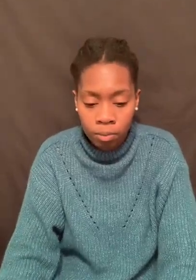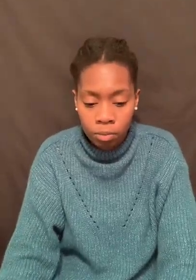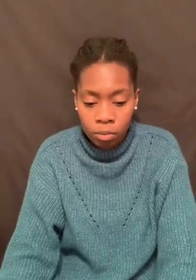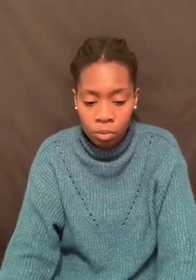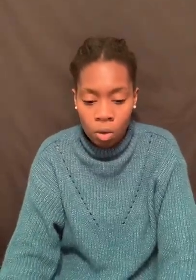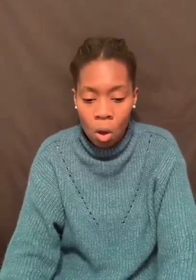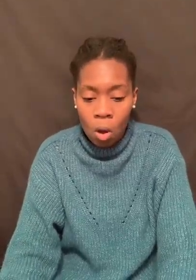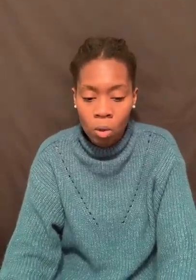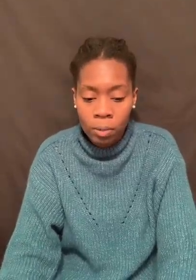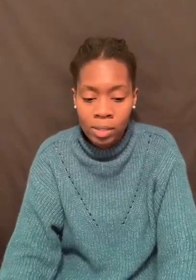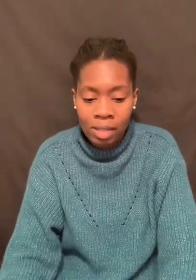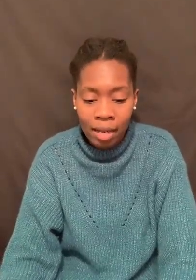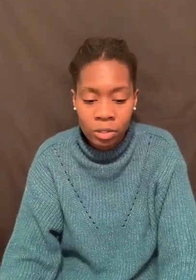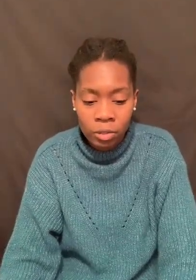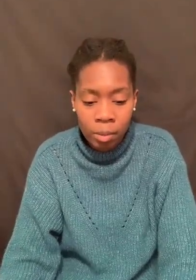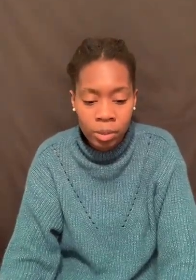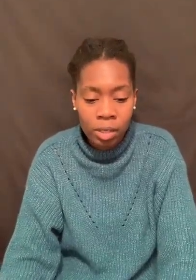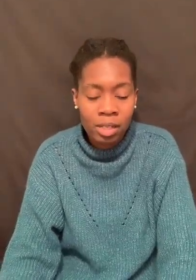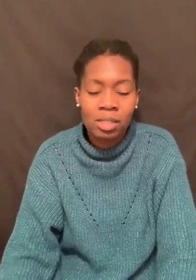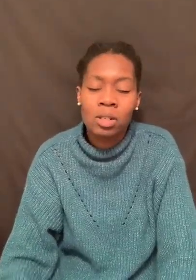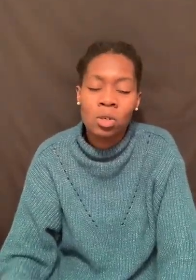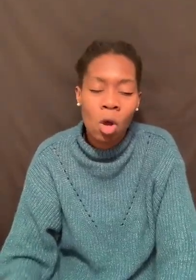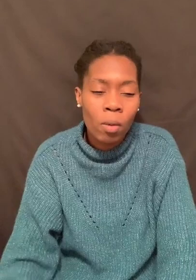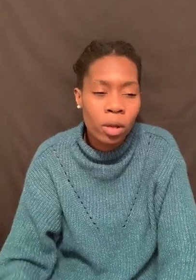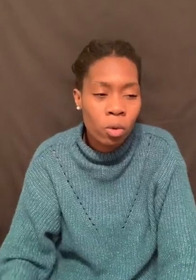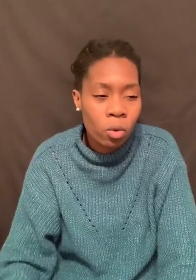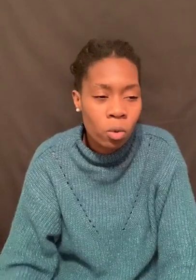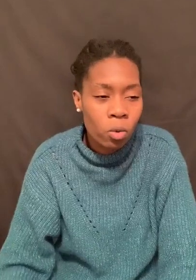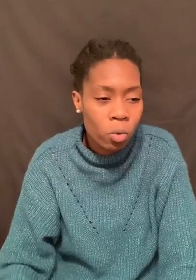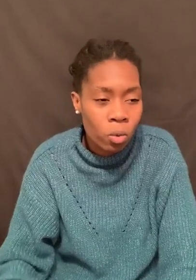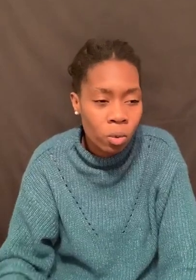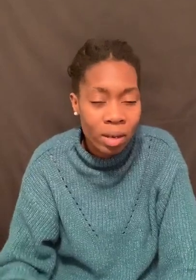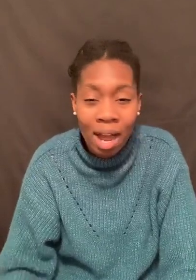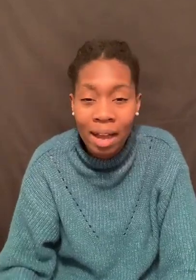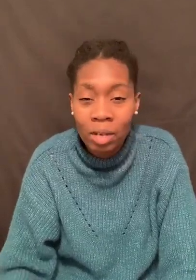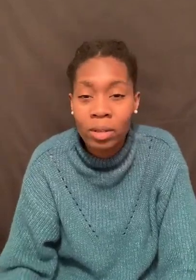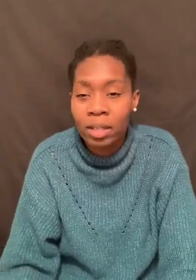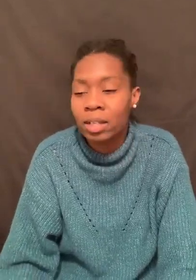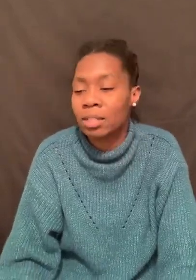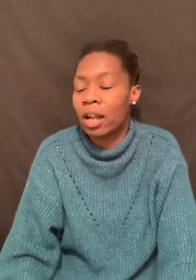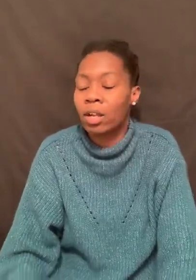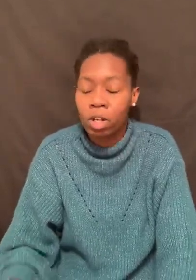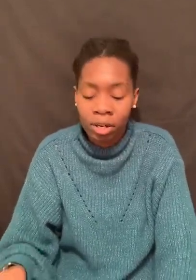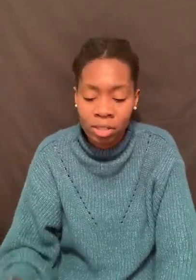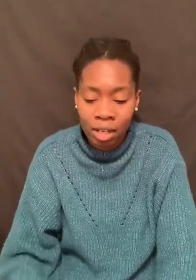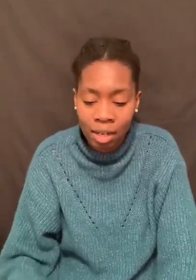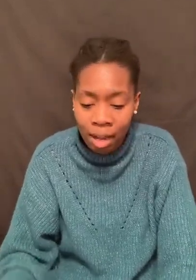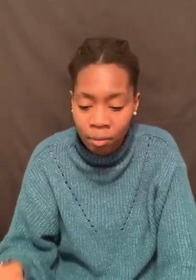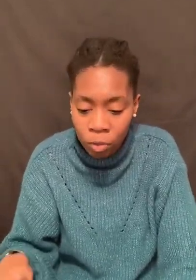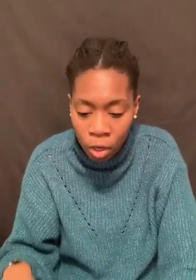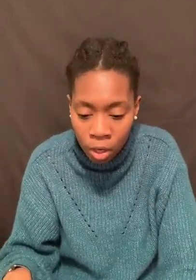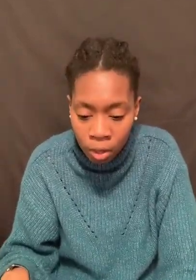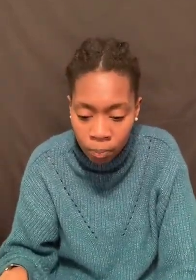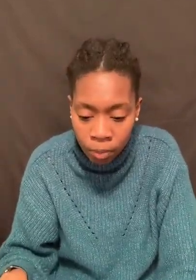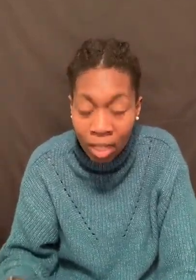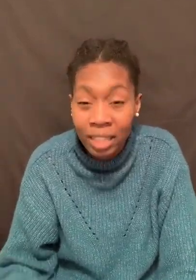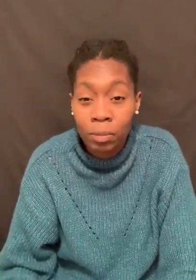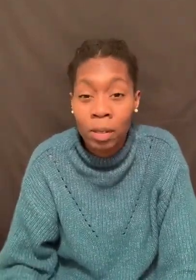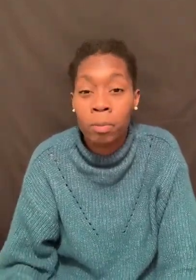only reciting scripture. It's knowing who God really is. Like, understanding, like, your relationship with